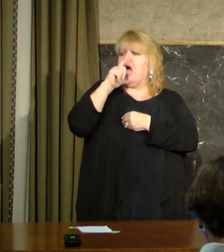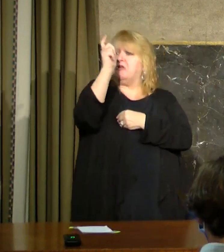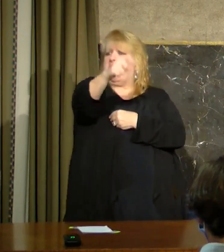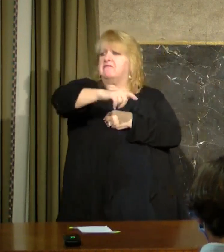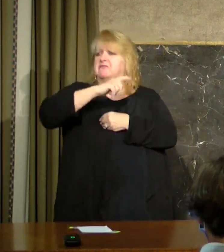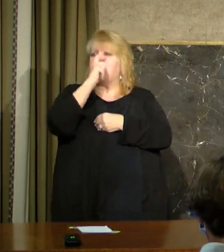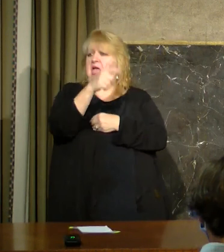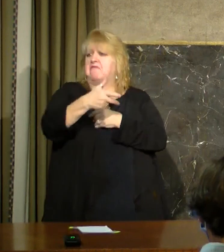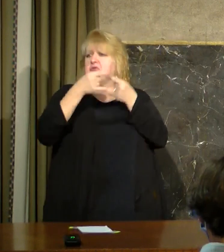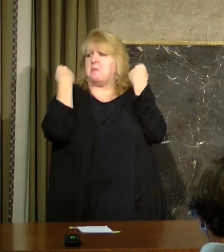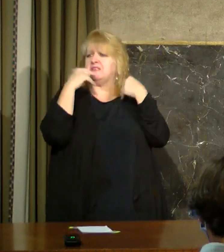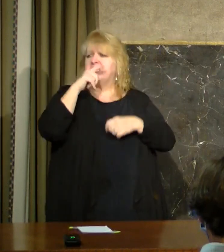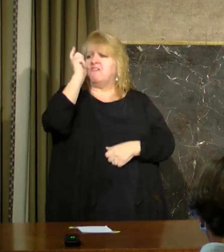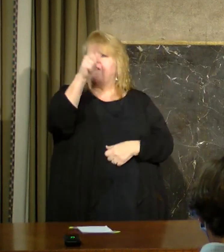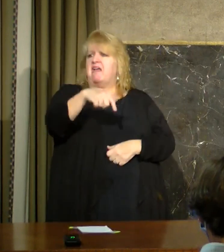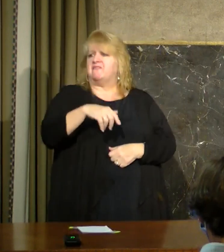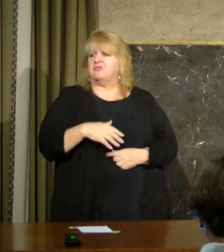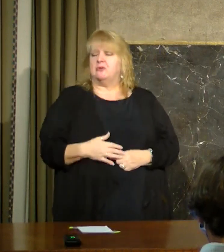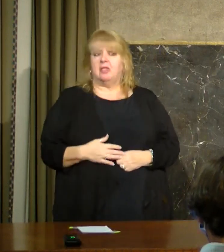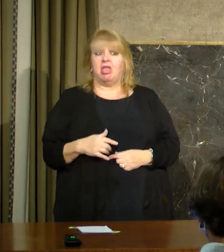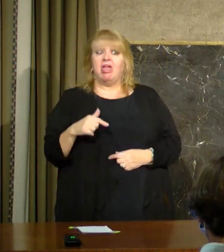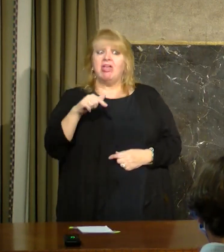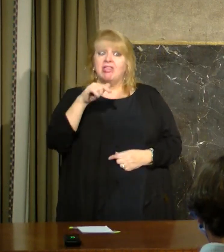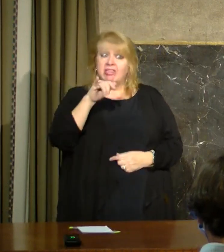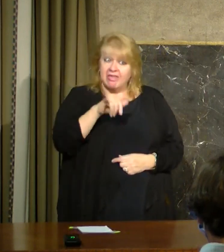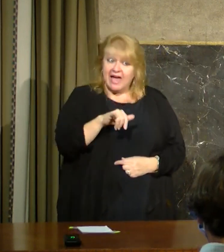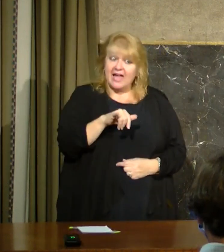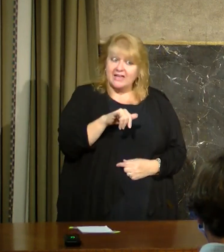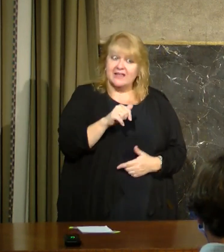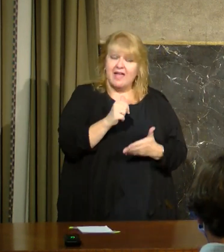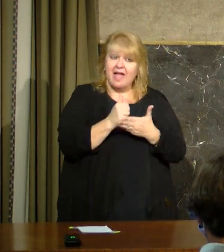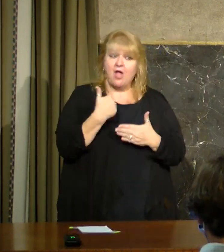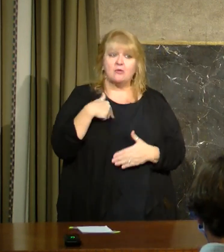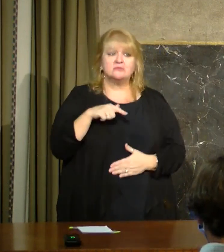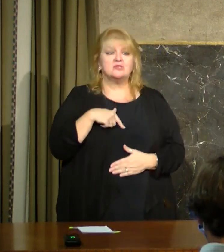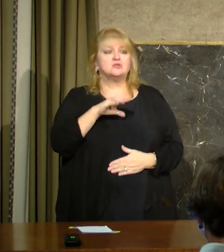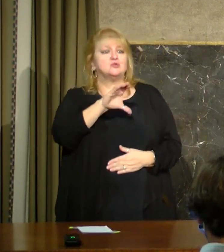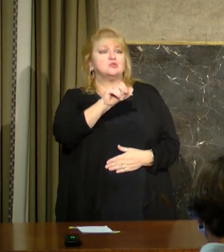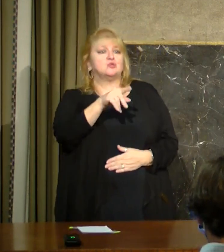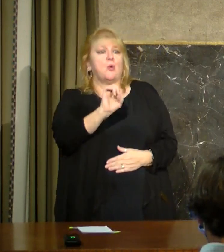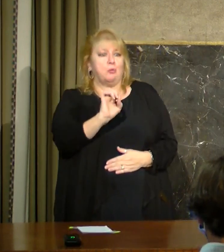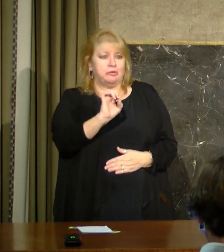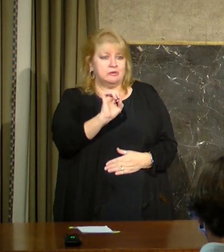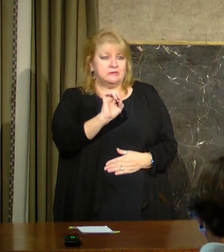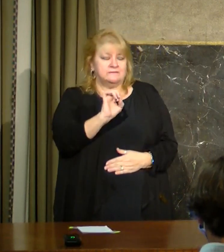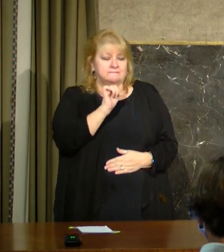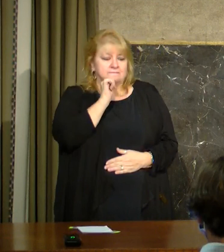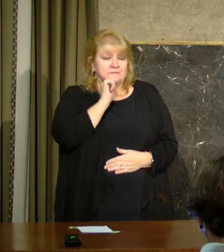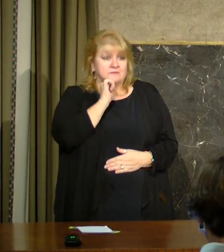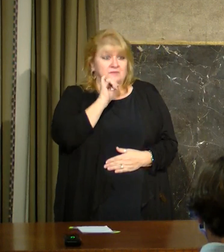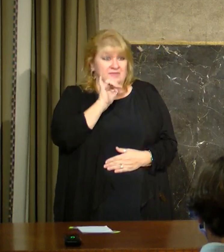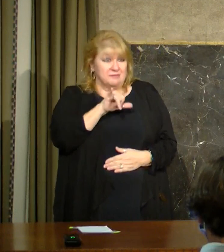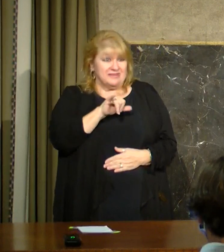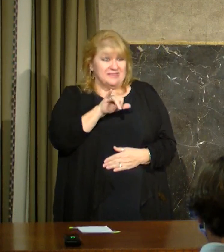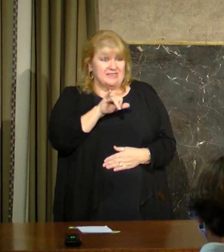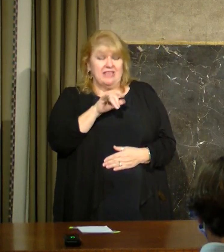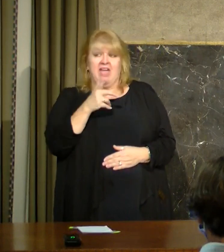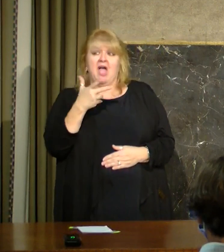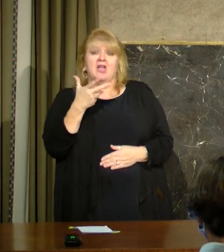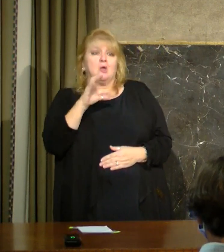And I understand that that's a psychological coping mechanism, but it's not a good way to behave during a pandemic.